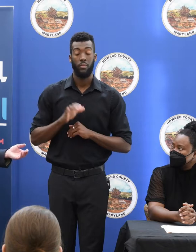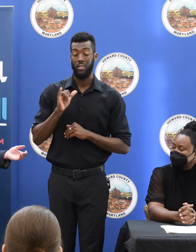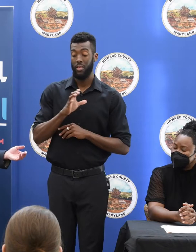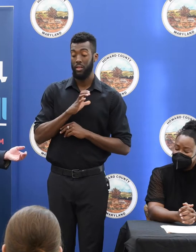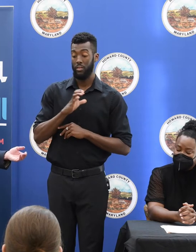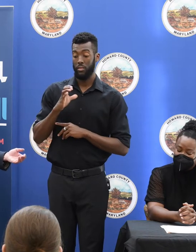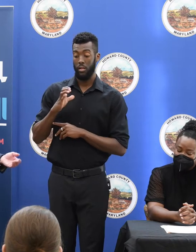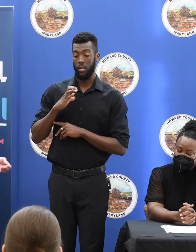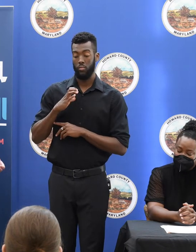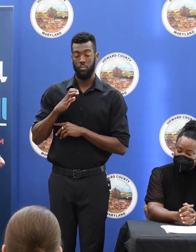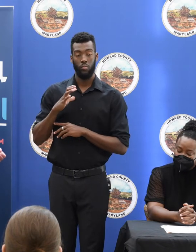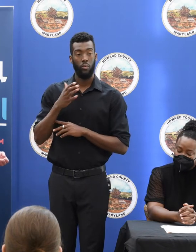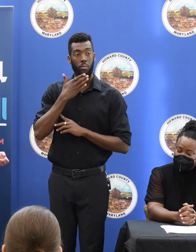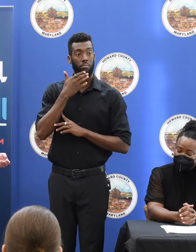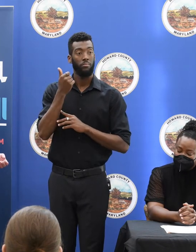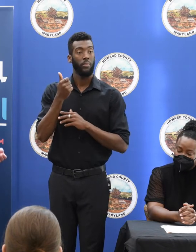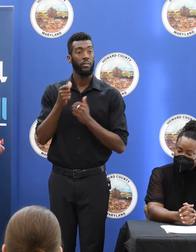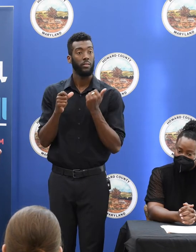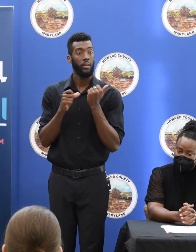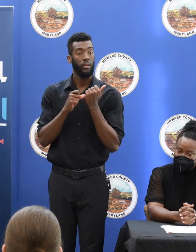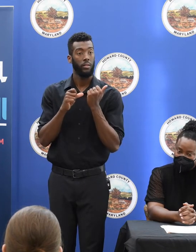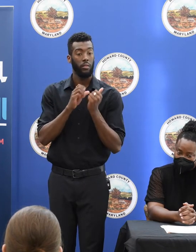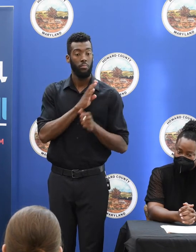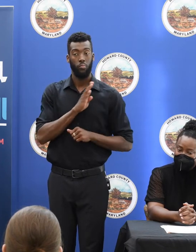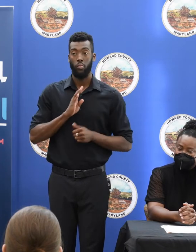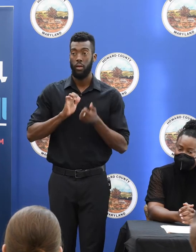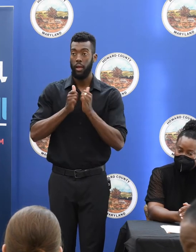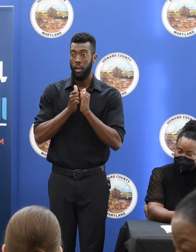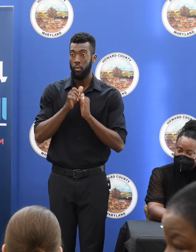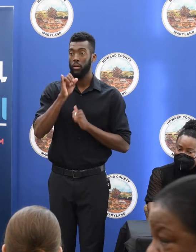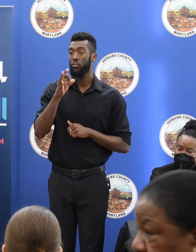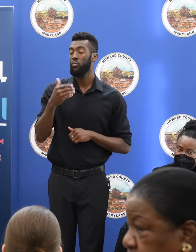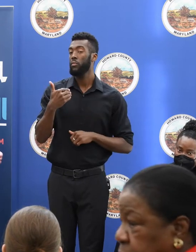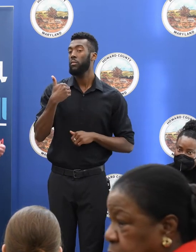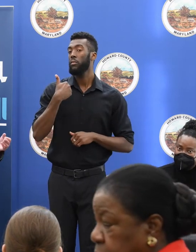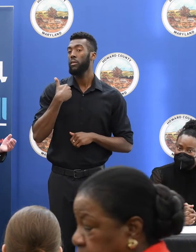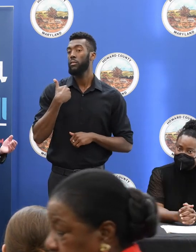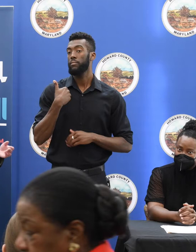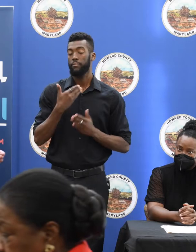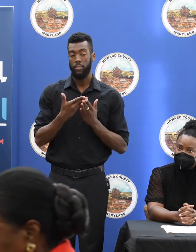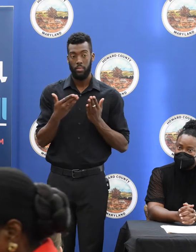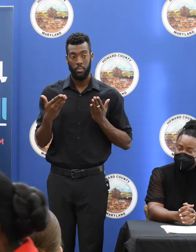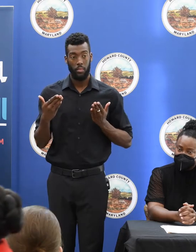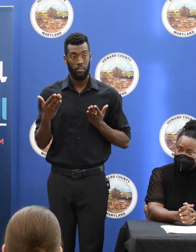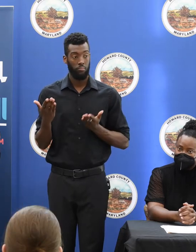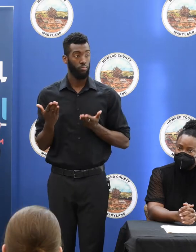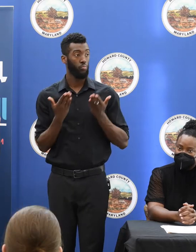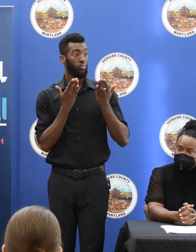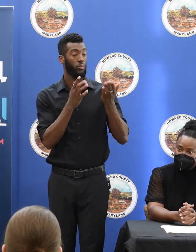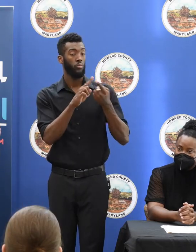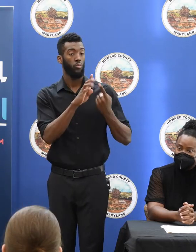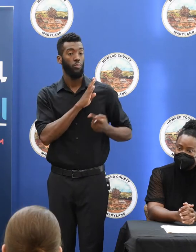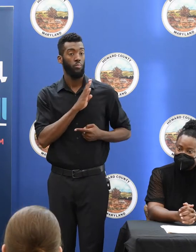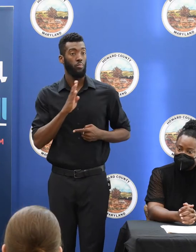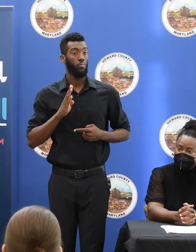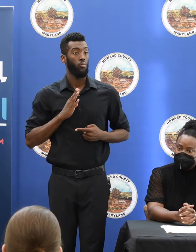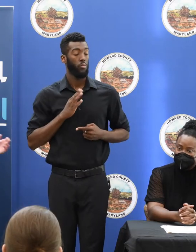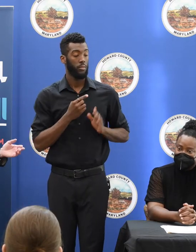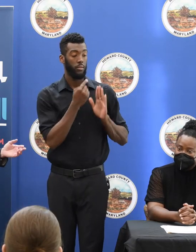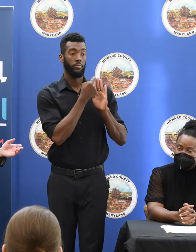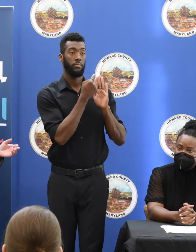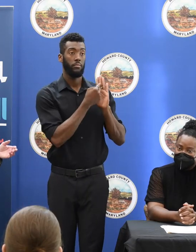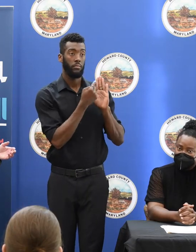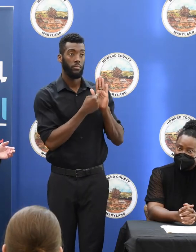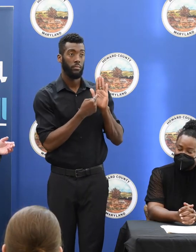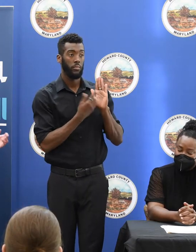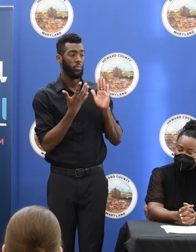the board, and that's our function, if we have the material to go to the board members and say, hey, how about this? Or